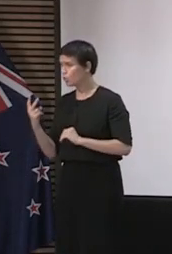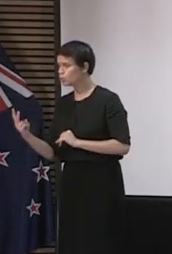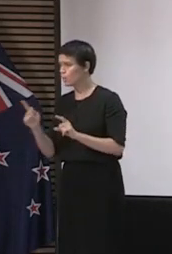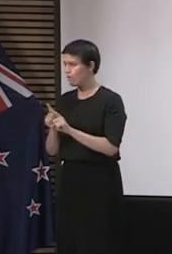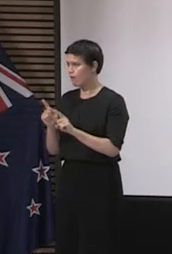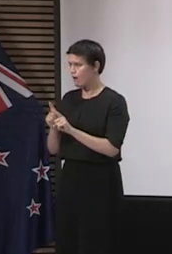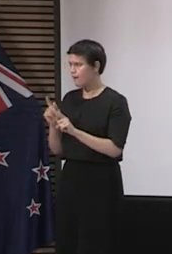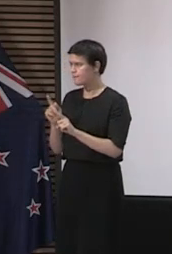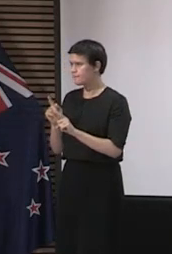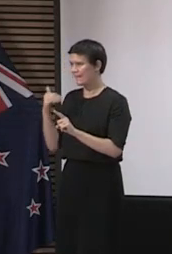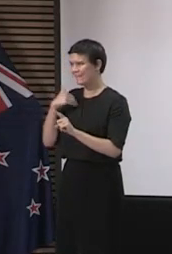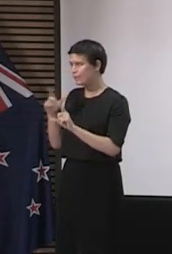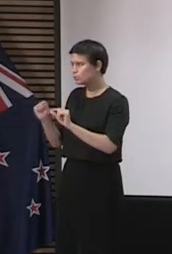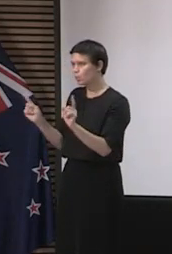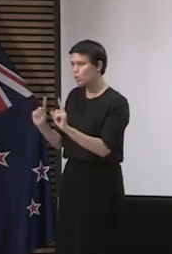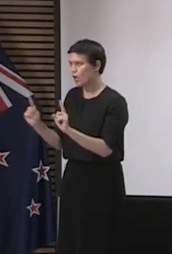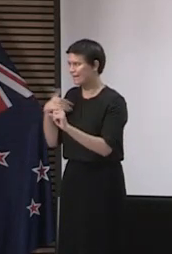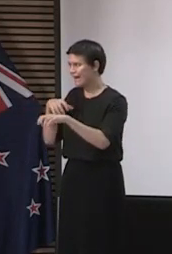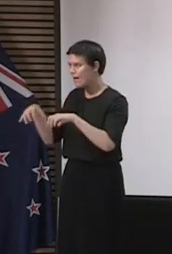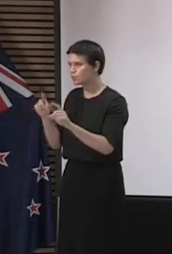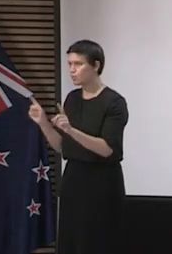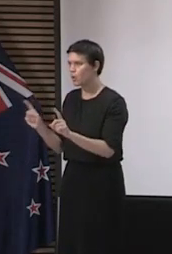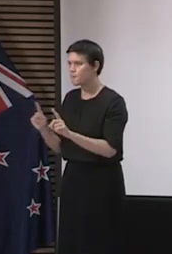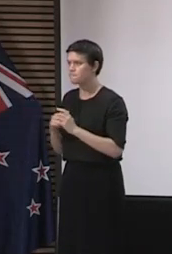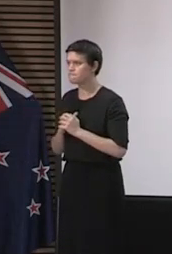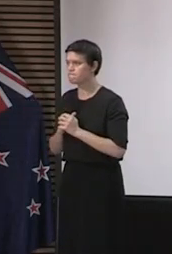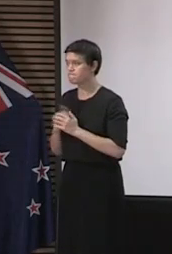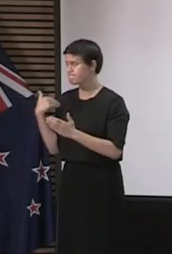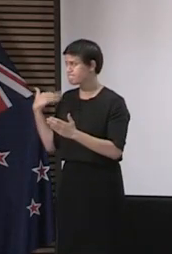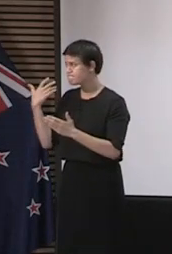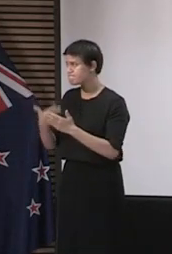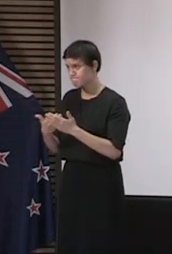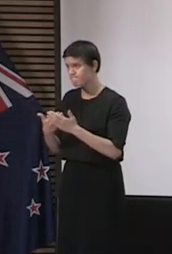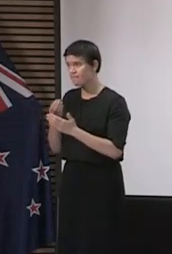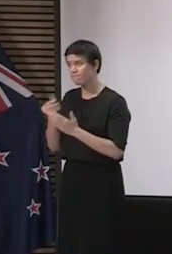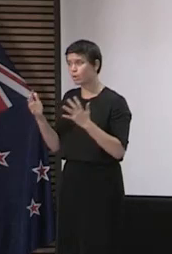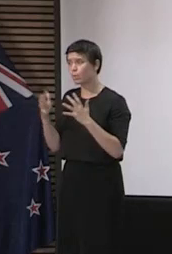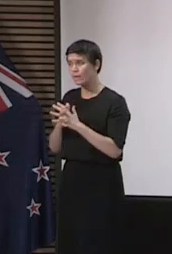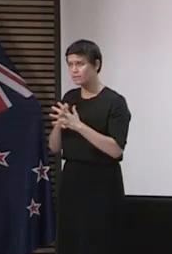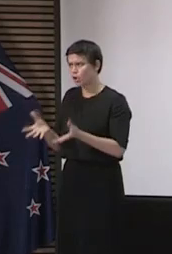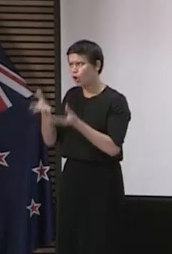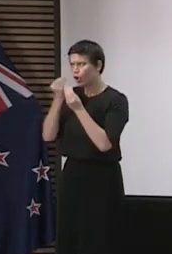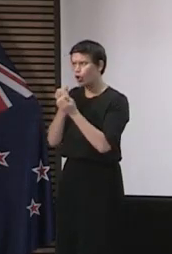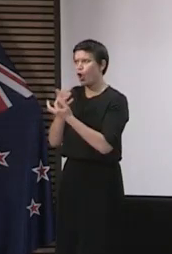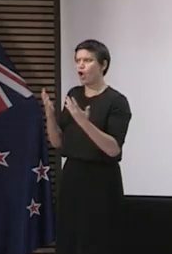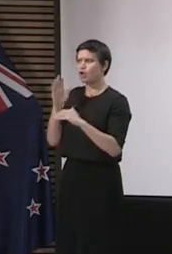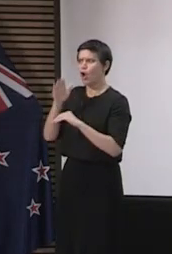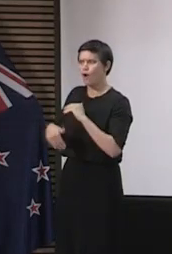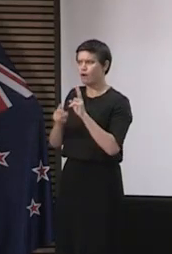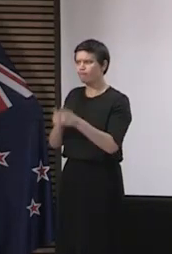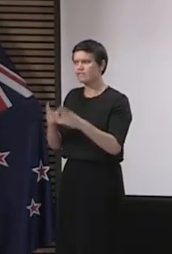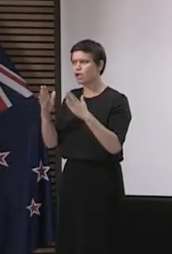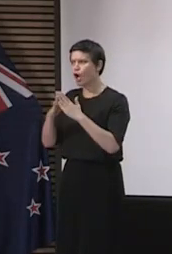do need to do in that setting. We'll have learnt a lot about what's happened over the last few weeks with our clusters in aged